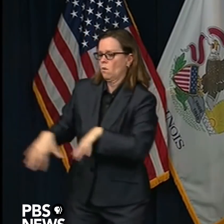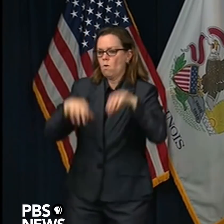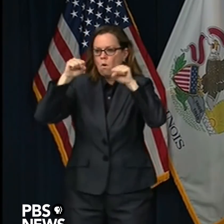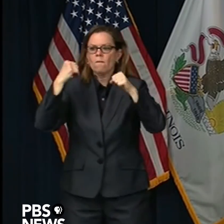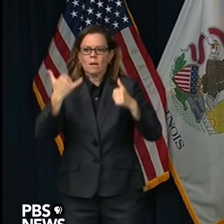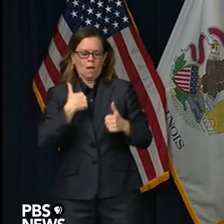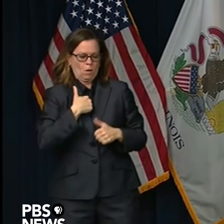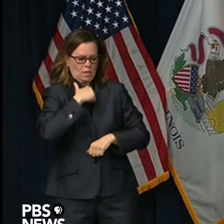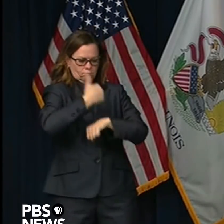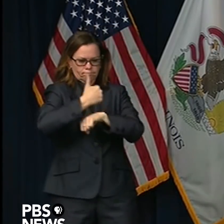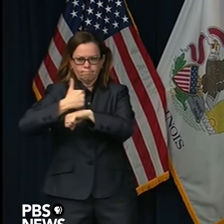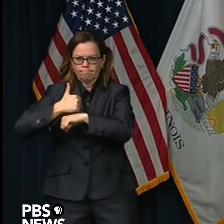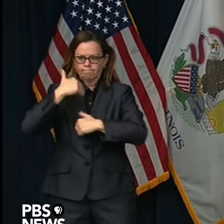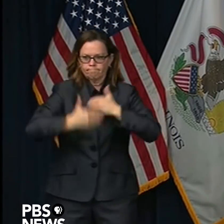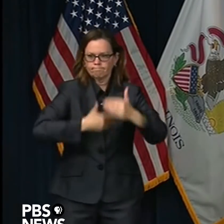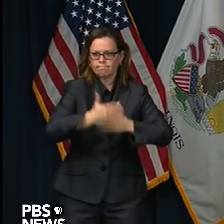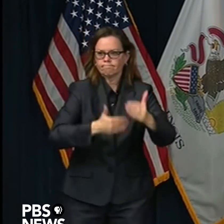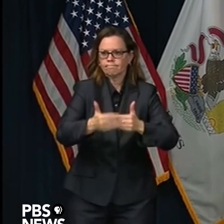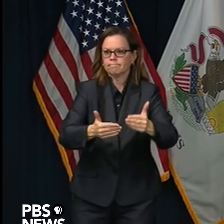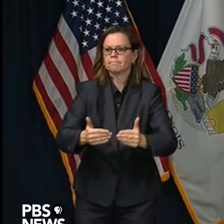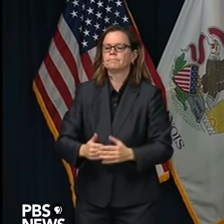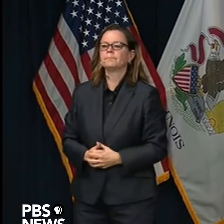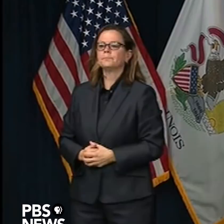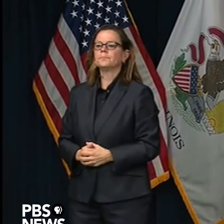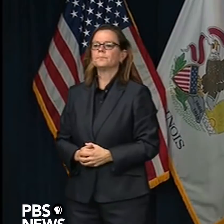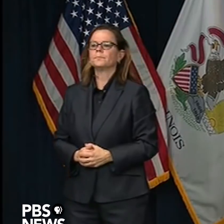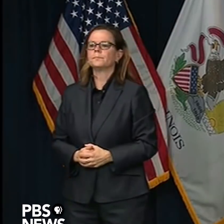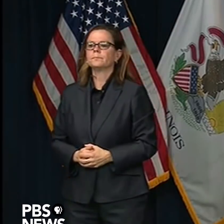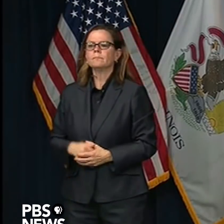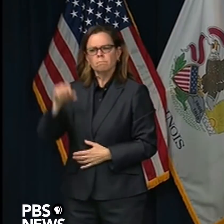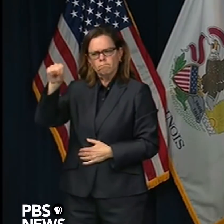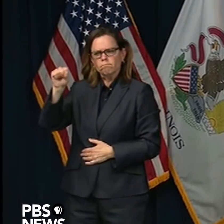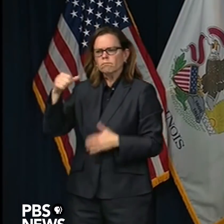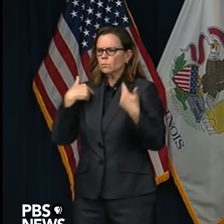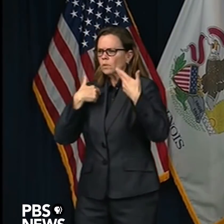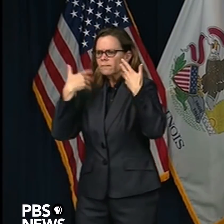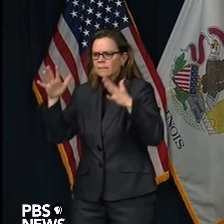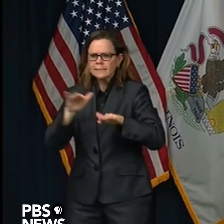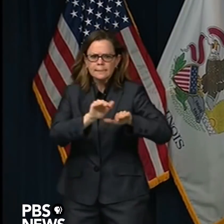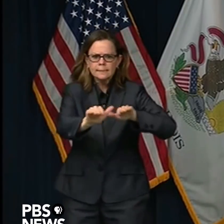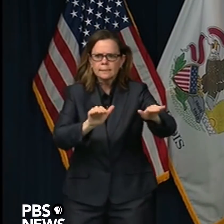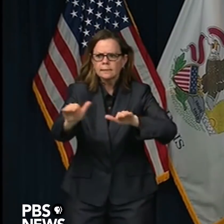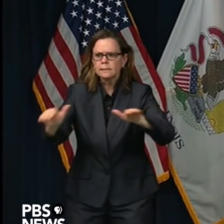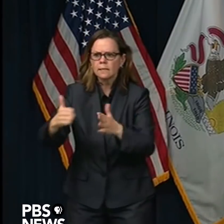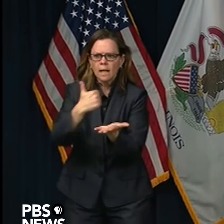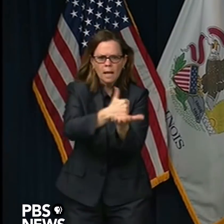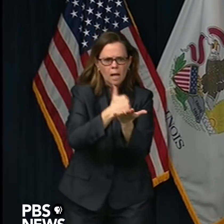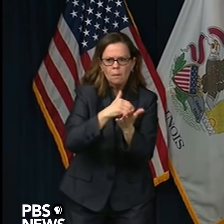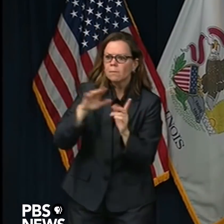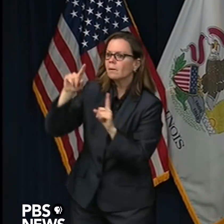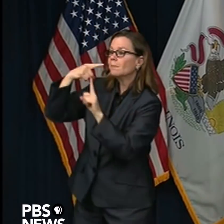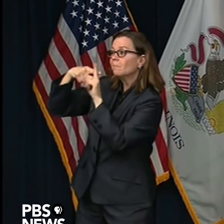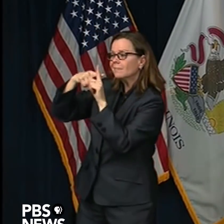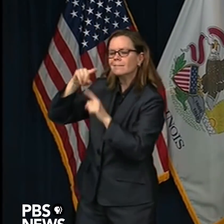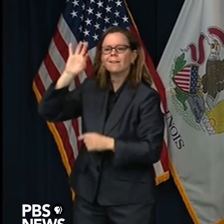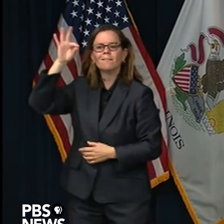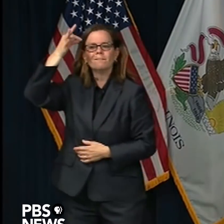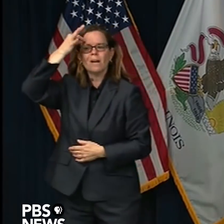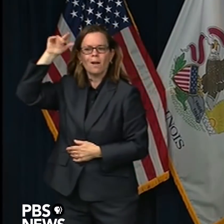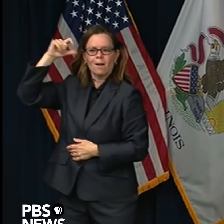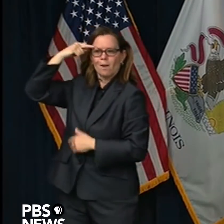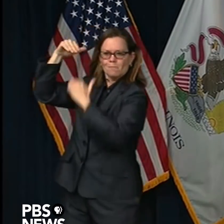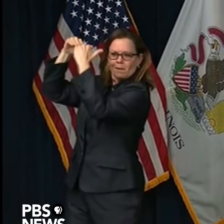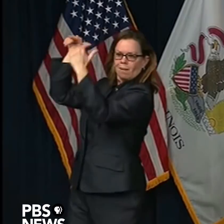personnel. We've asked for as much support as we can get from the federal government in that turnover, because